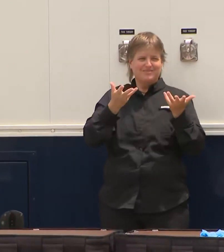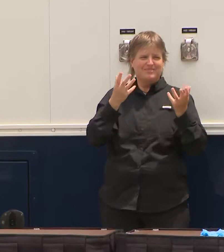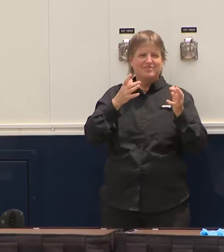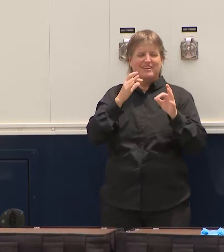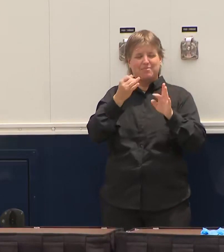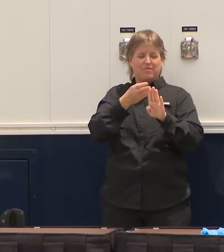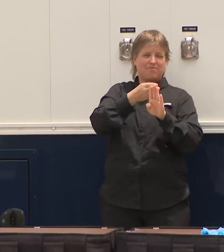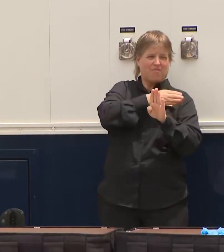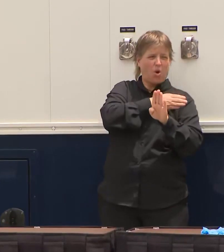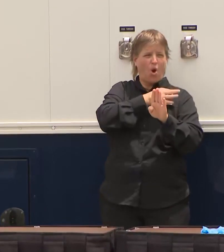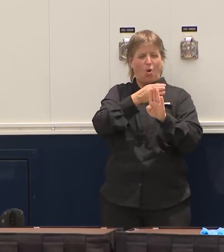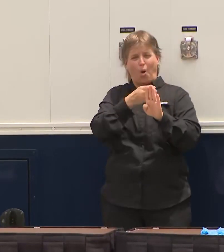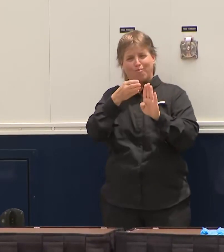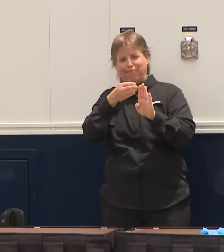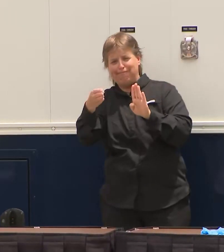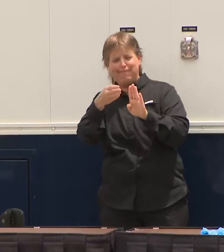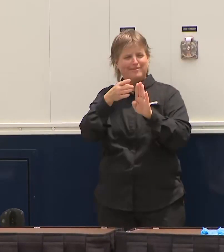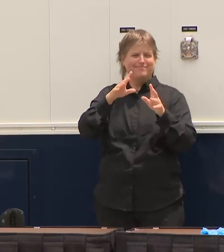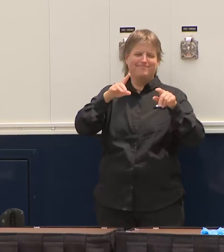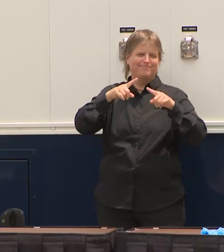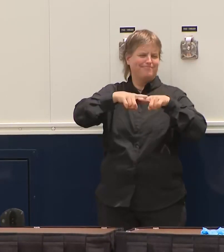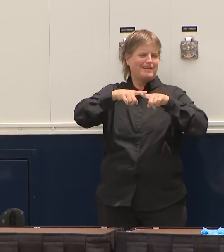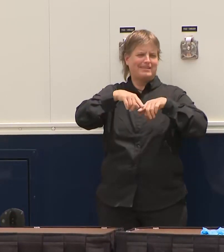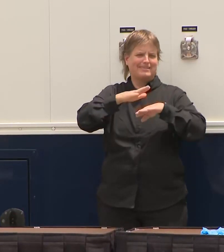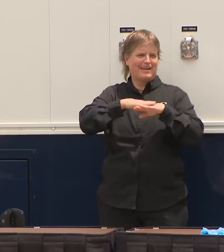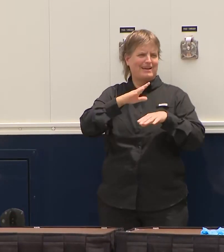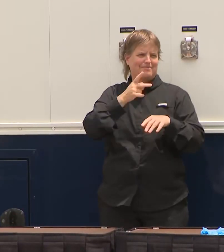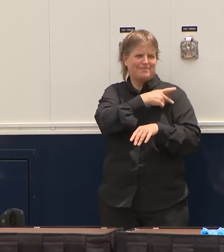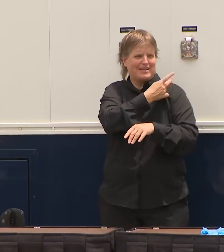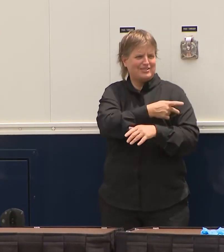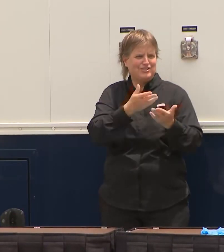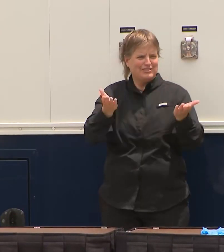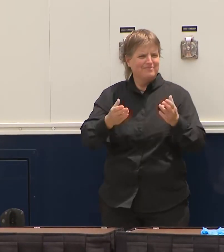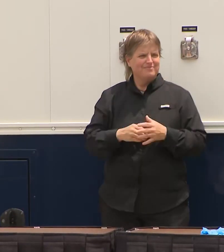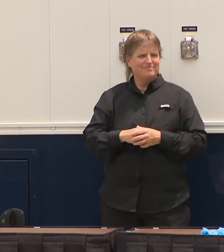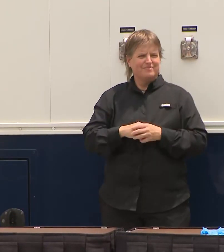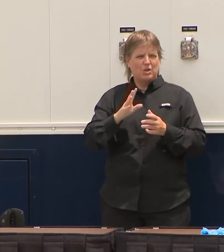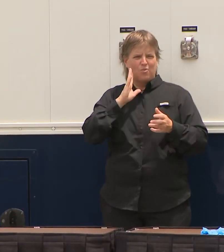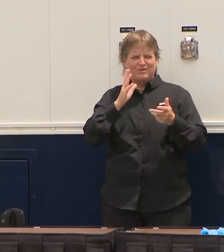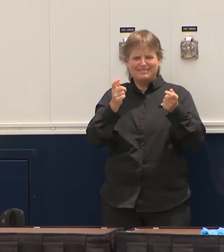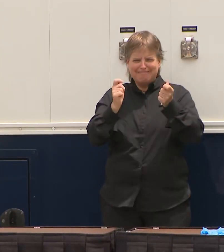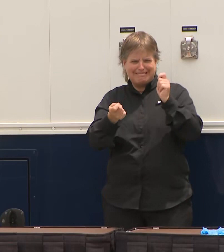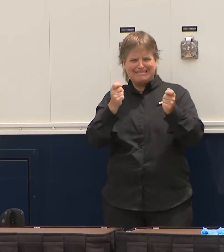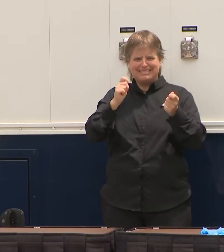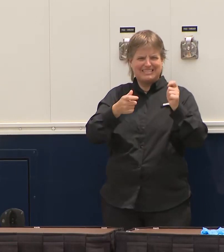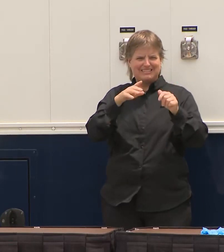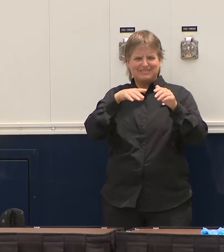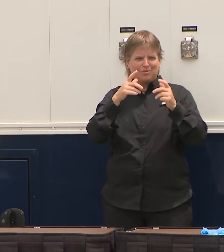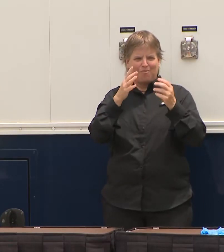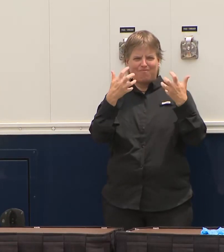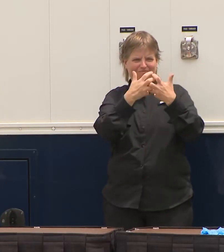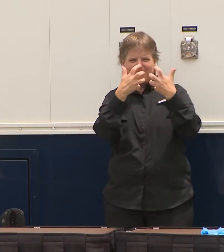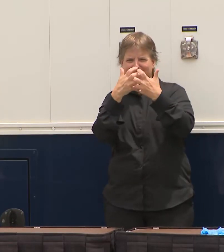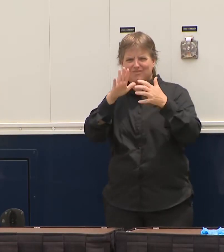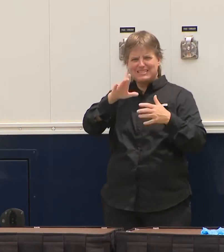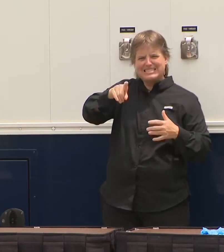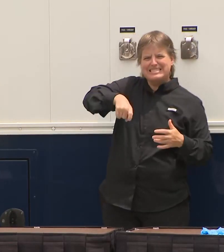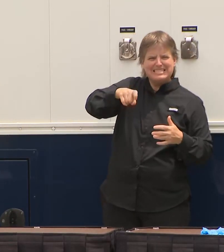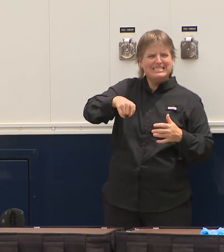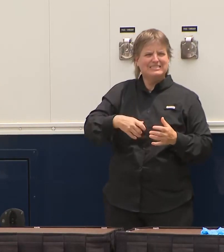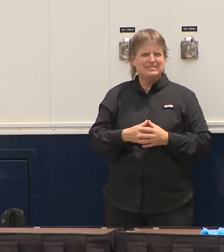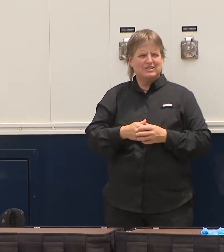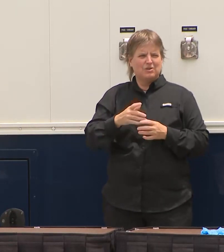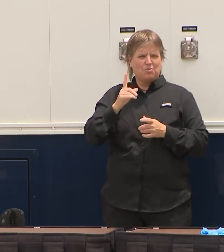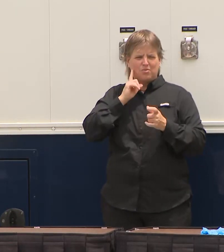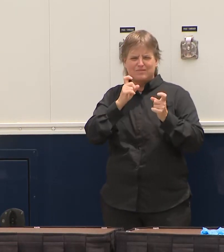off look these things are all being revised about when this or when that I mean so what we basically said is look we're gonna plan